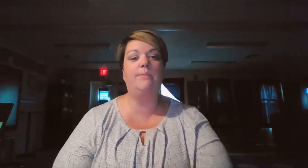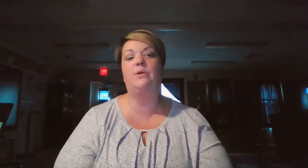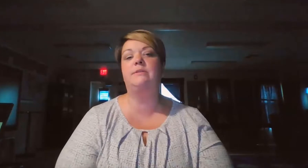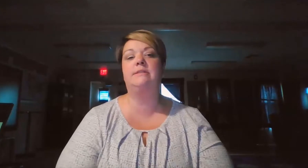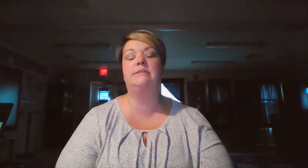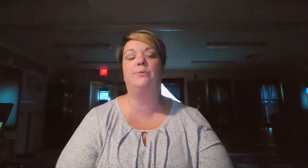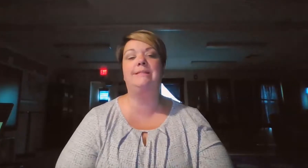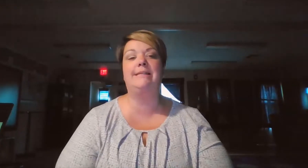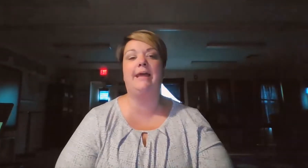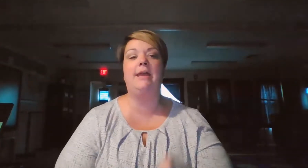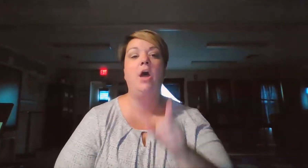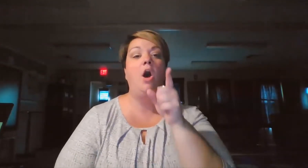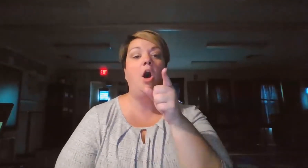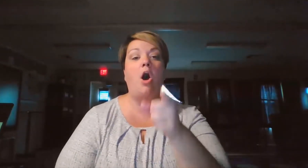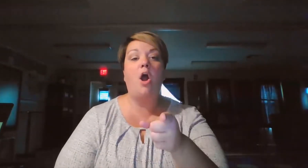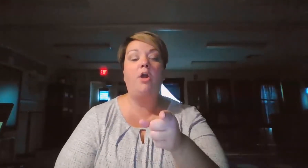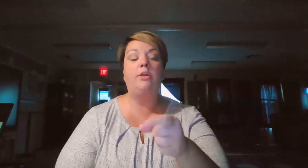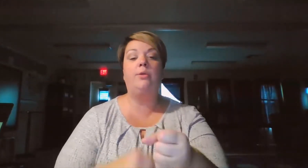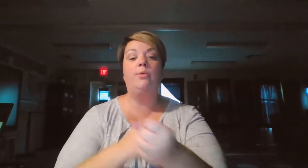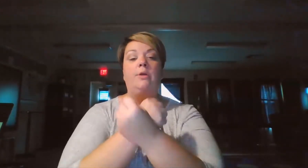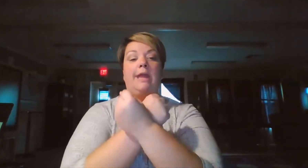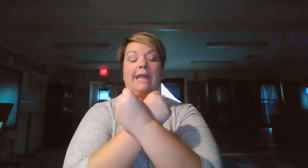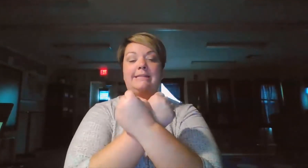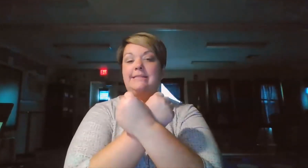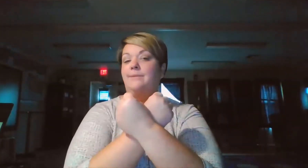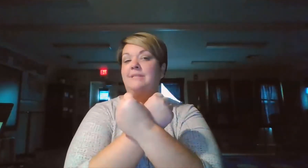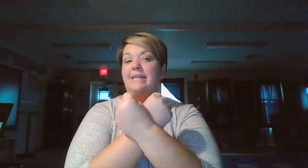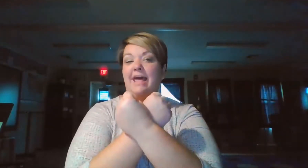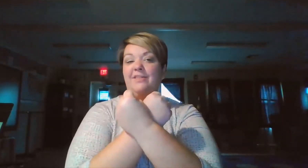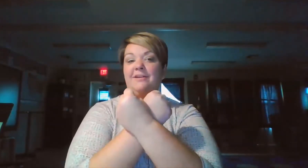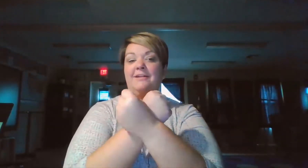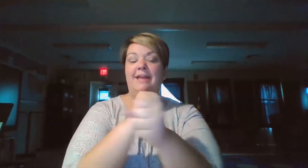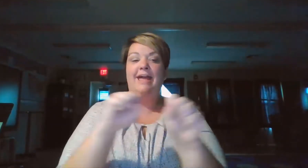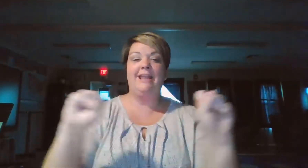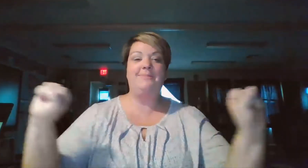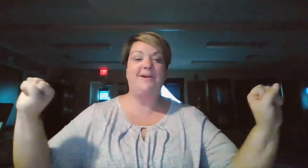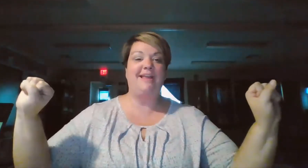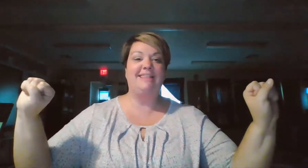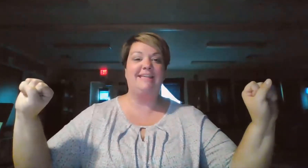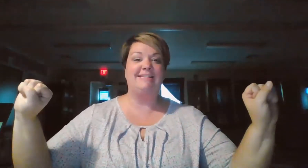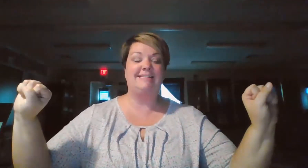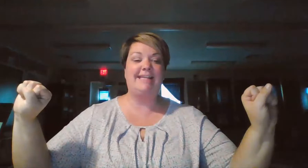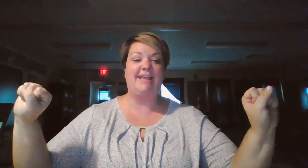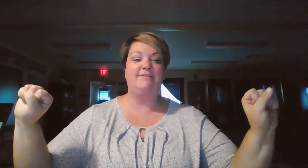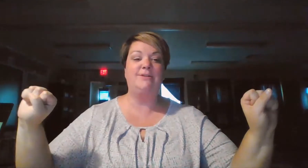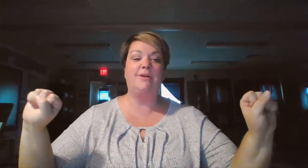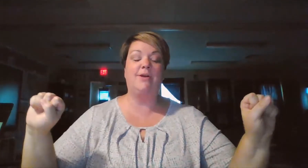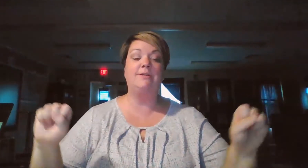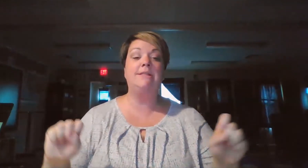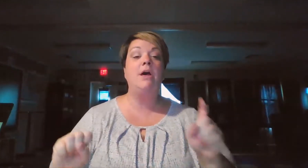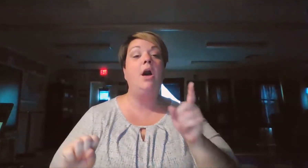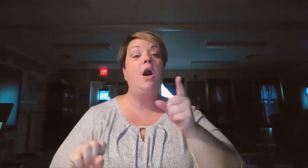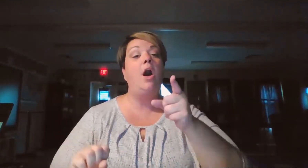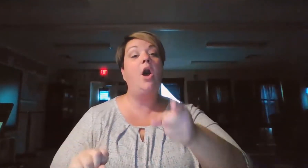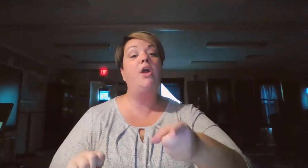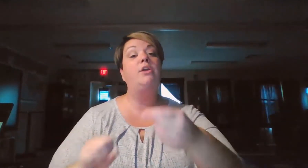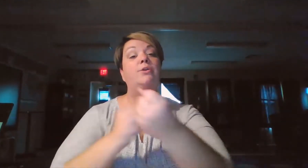person. So we say, are you? Hands come together and a part like this, safe. So it goes, are you